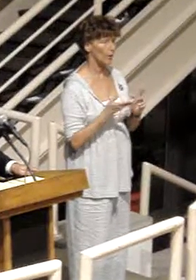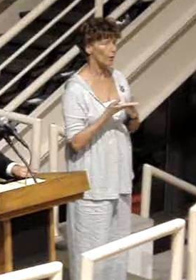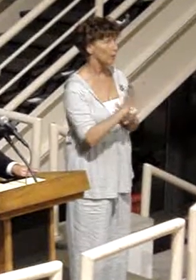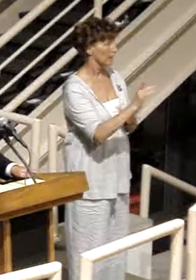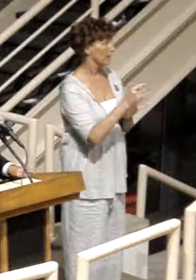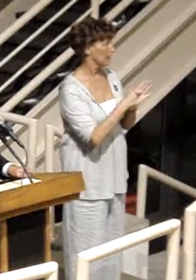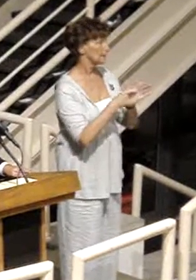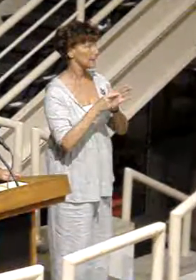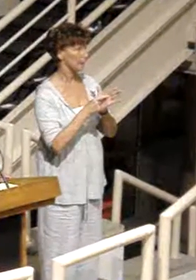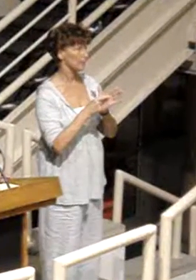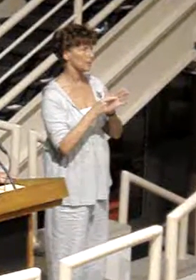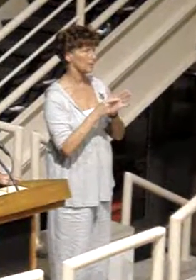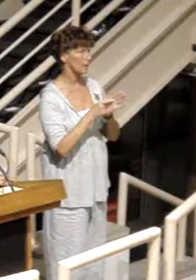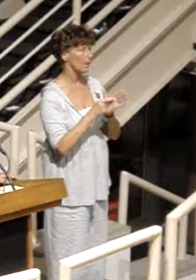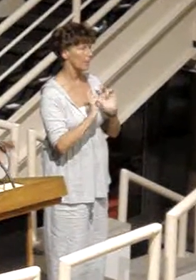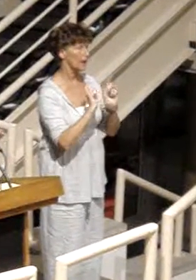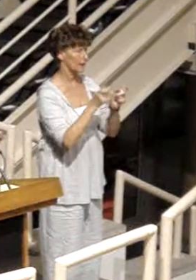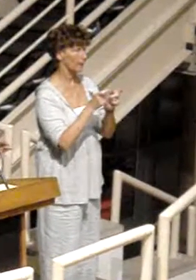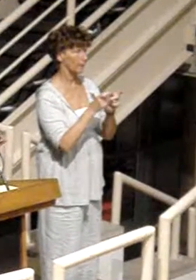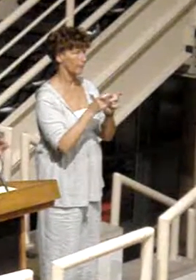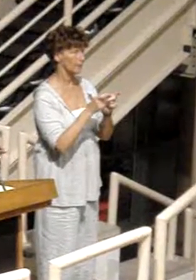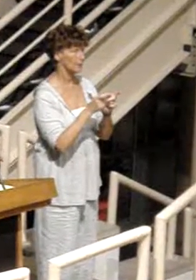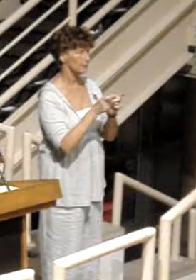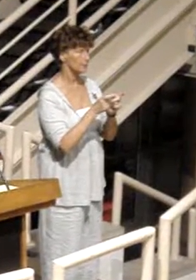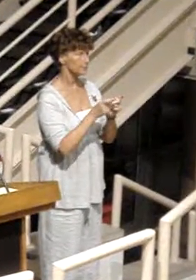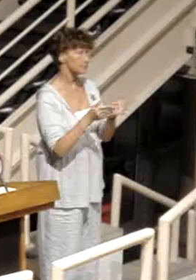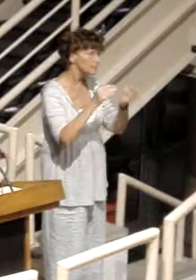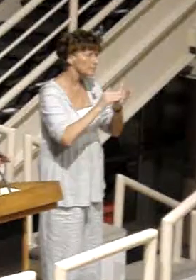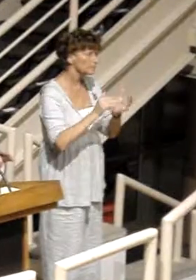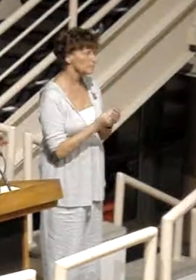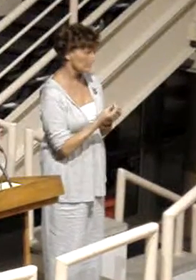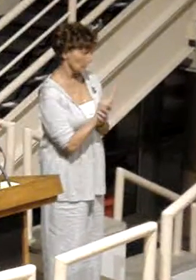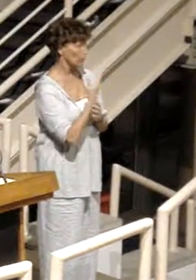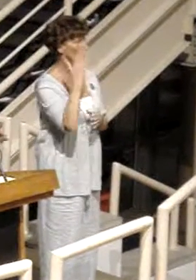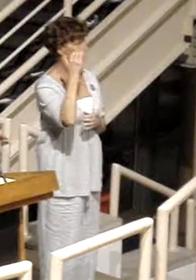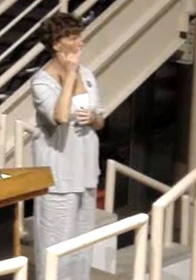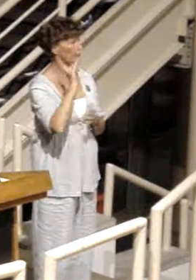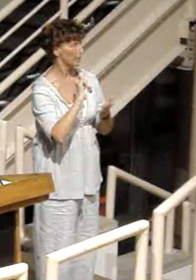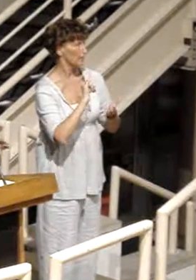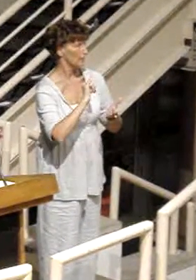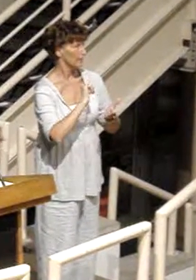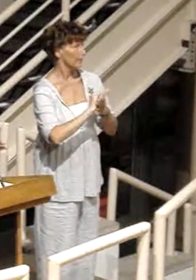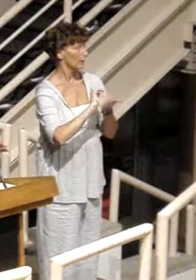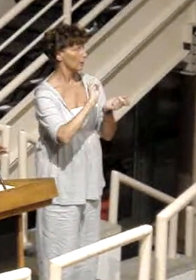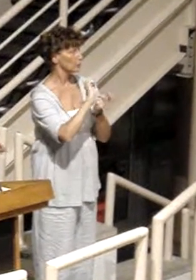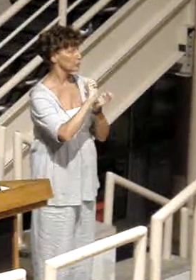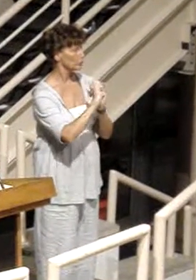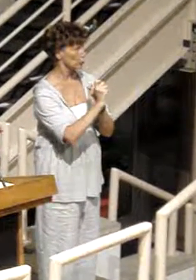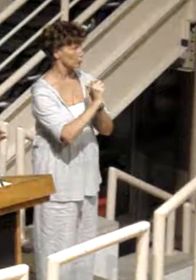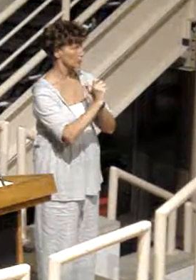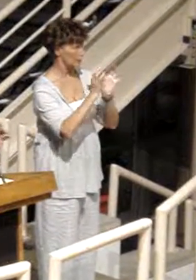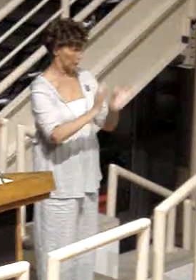examples, they give renewed hope that a socially just world